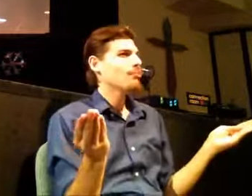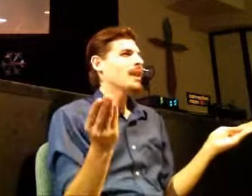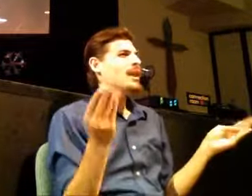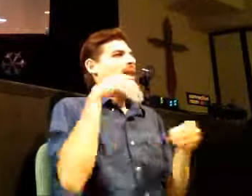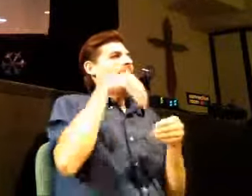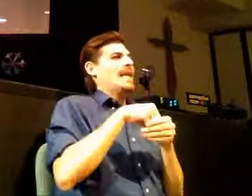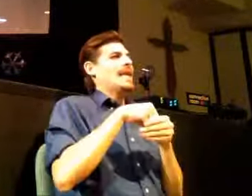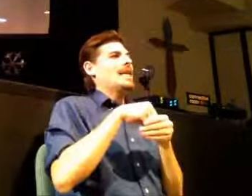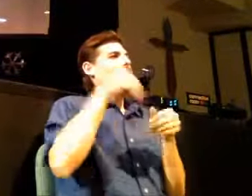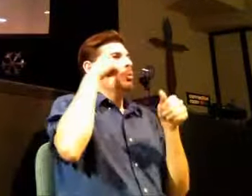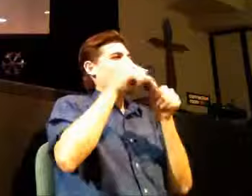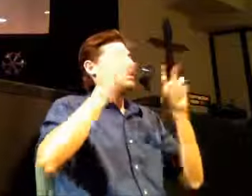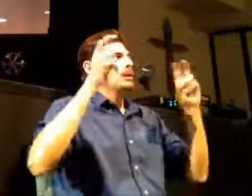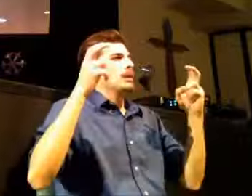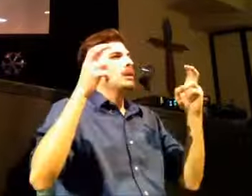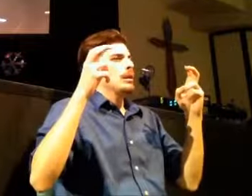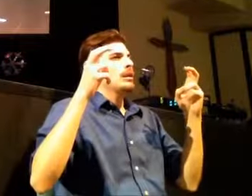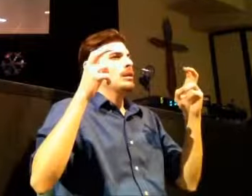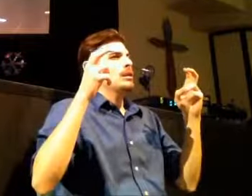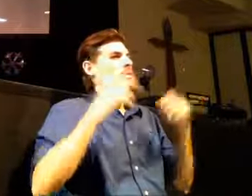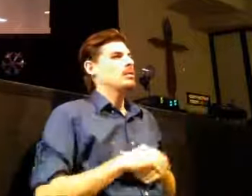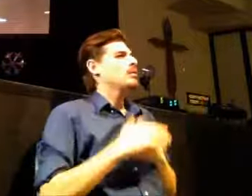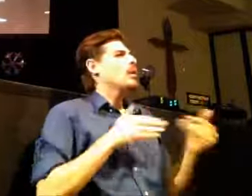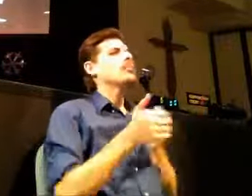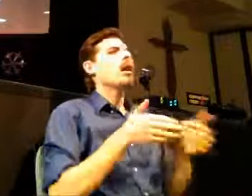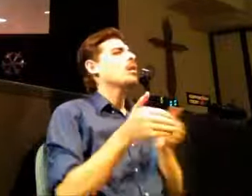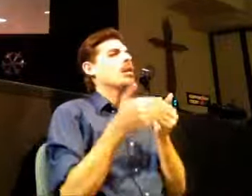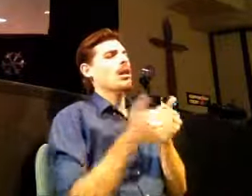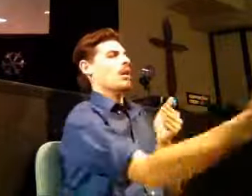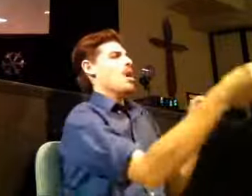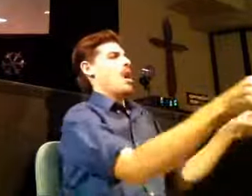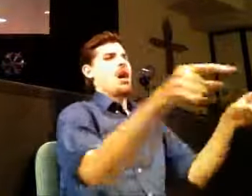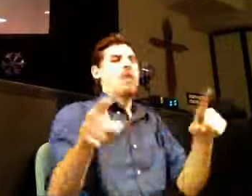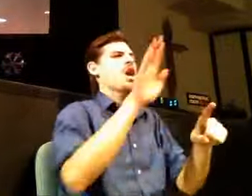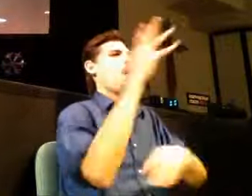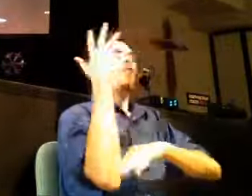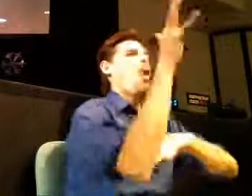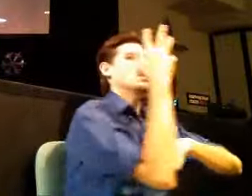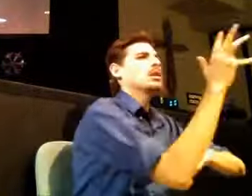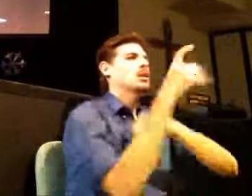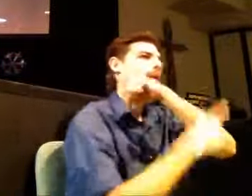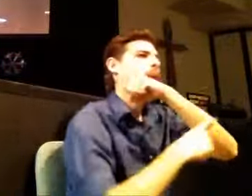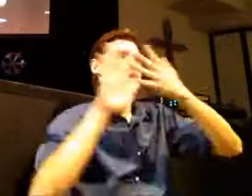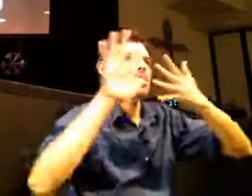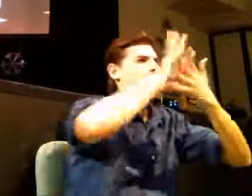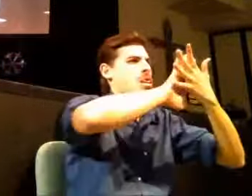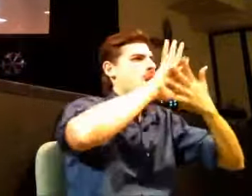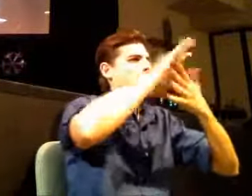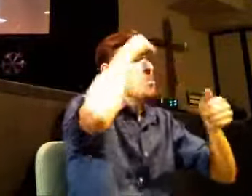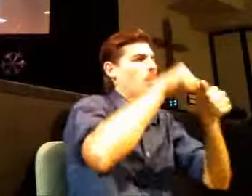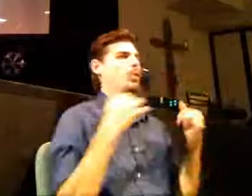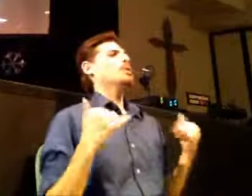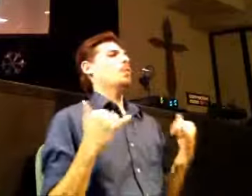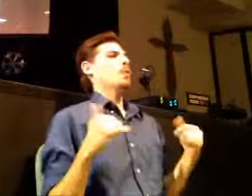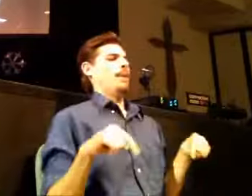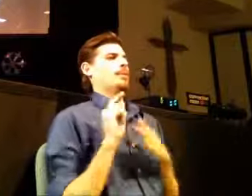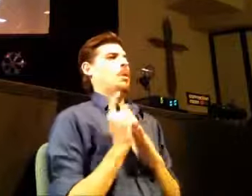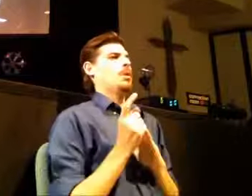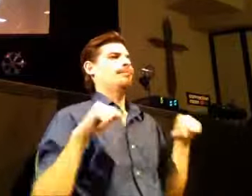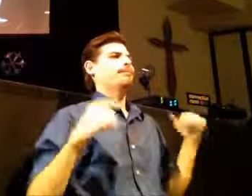that moment is he's saying i want you pull no matter how far out this place no matter how far you get into that force no matter how bad it gets guys i want you to remember this moment and i want you to remember who i am in